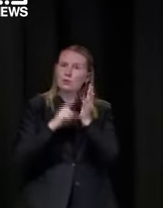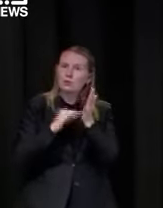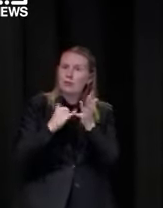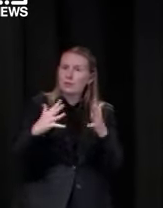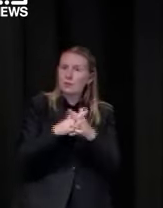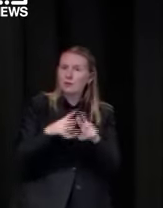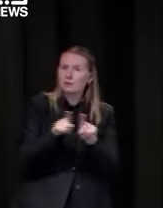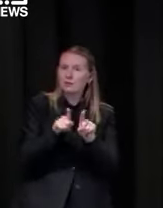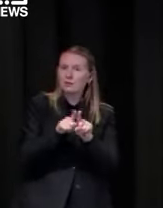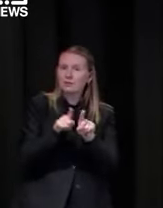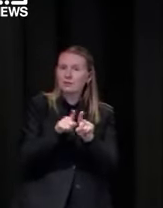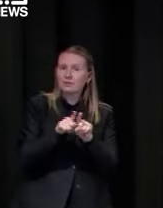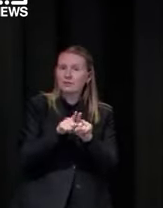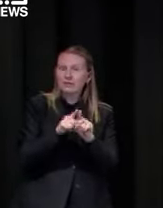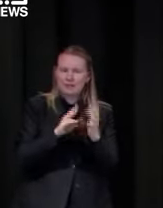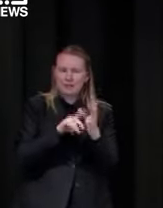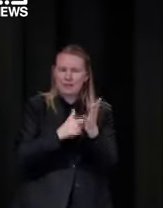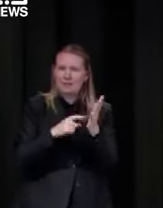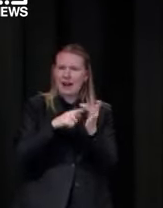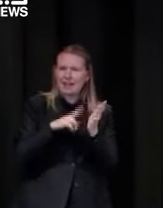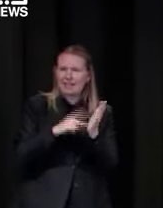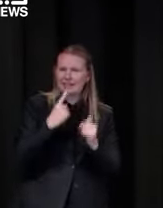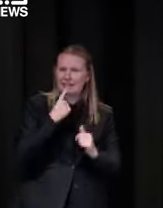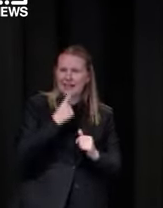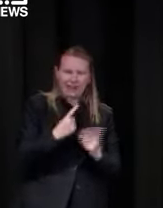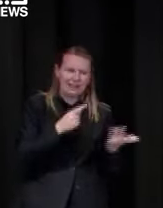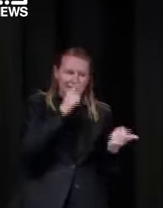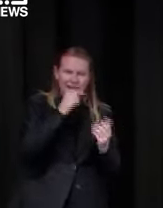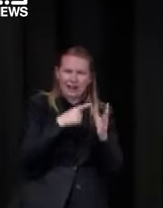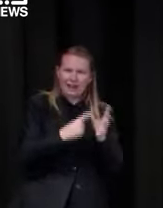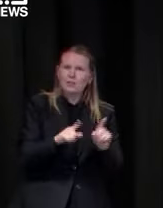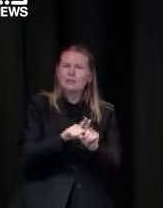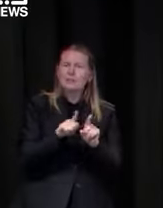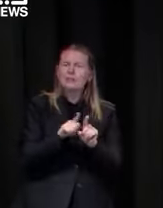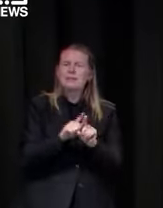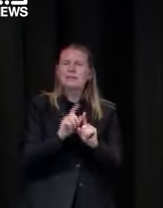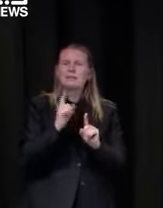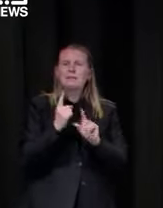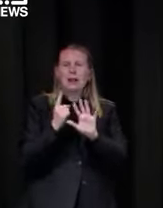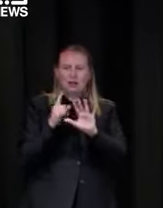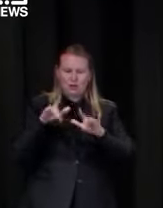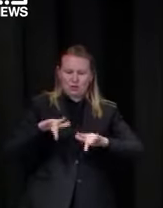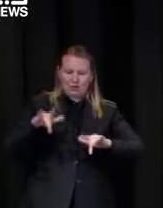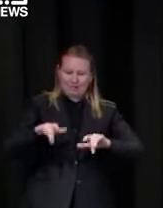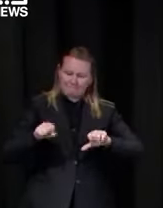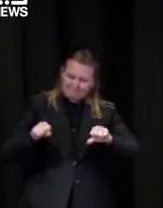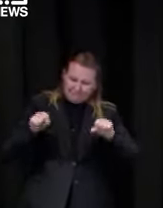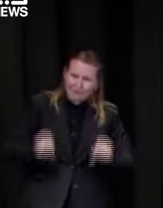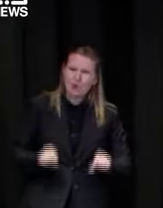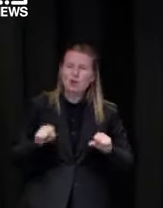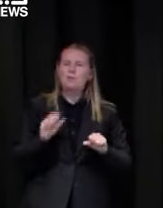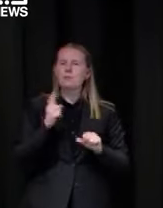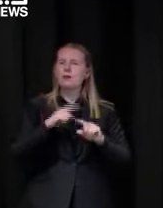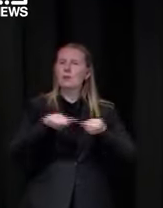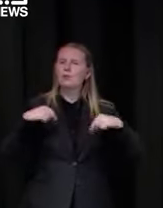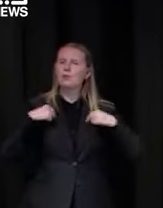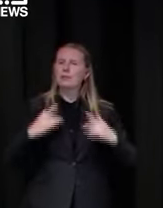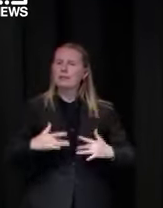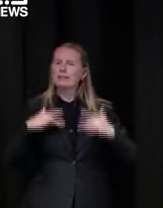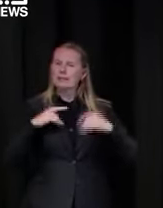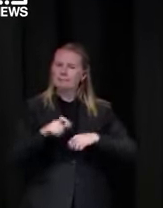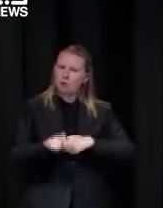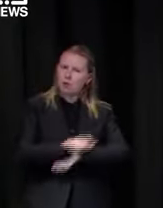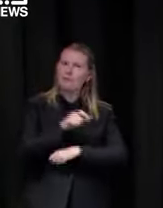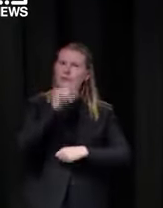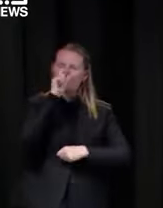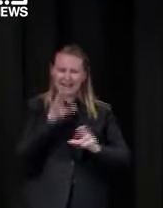i think what martin's saying and he can he can answer any other questions you have it it's just not quite settled but we're very confident that we'll be able to link the two things